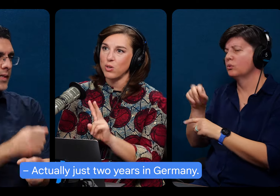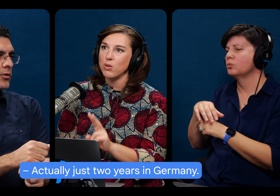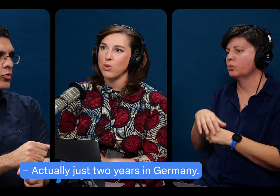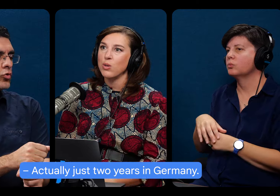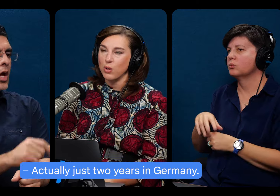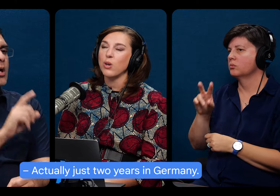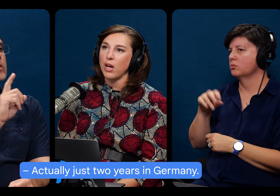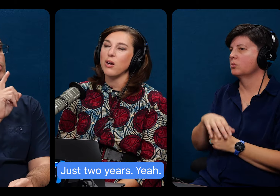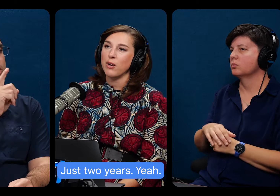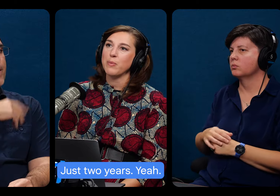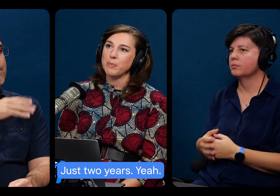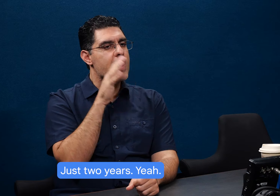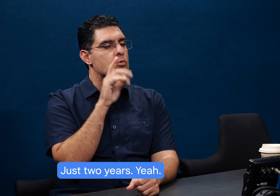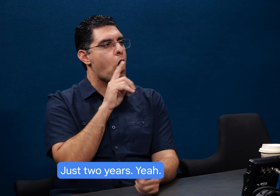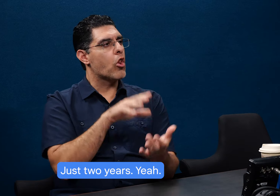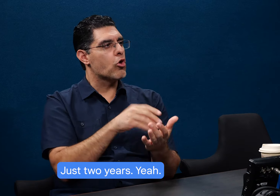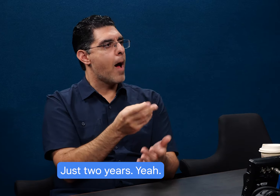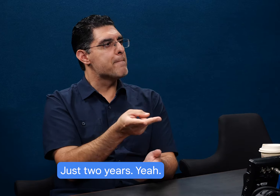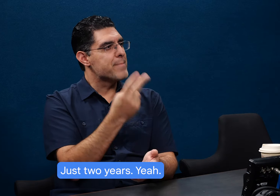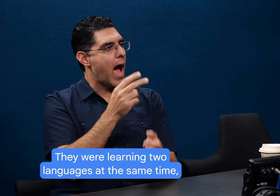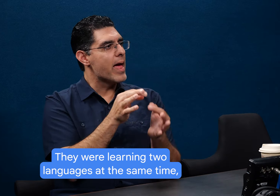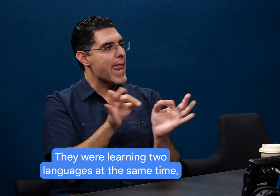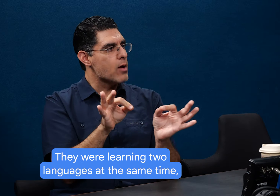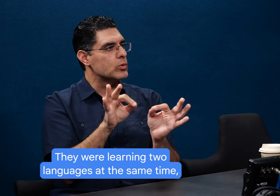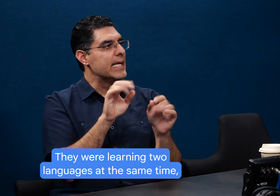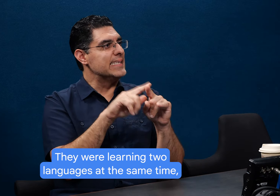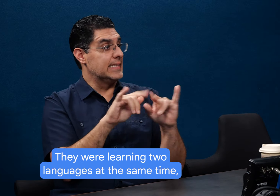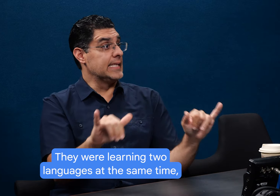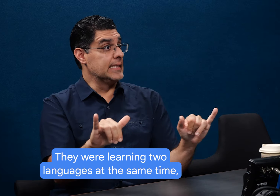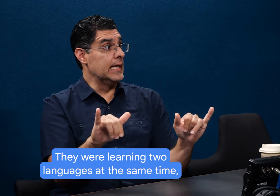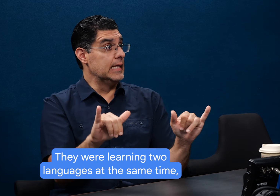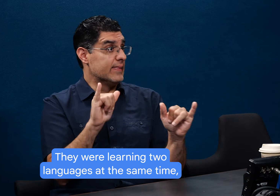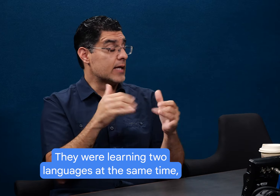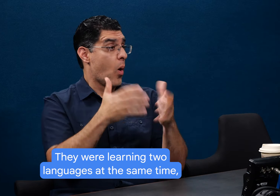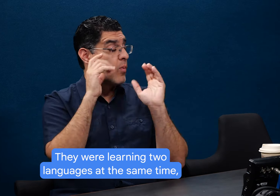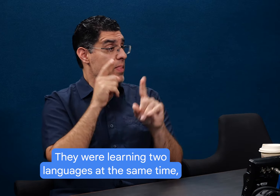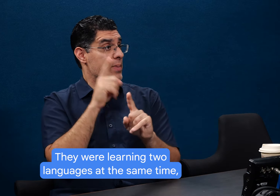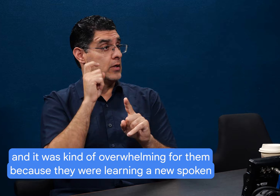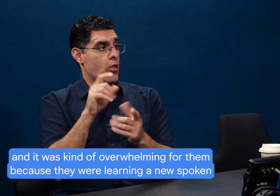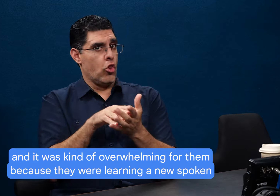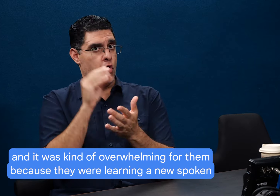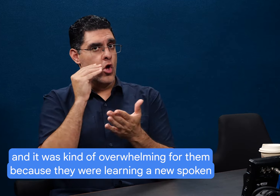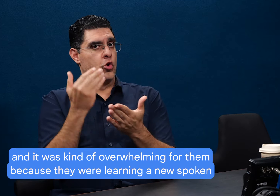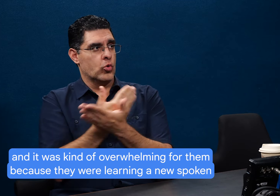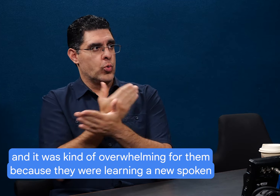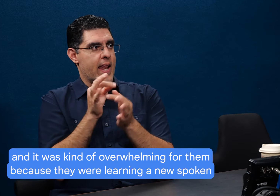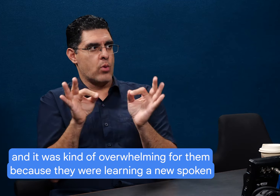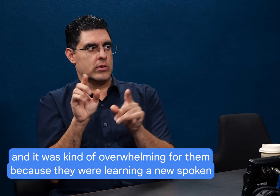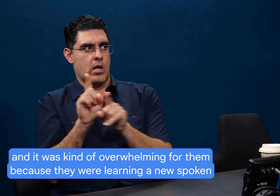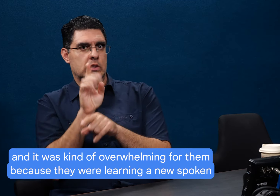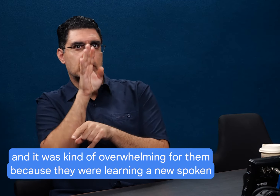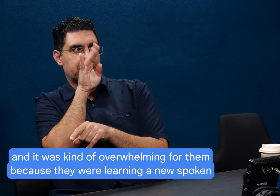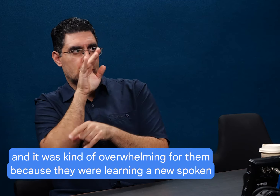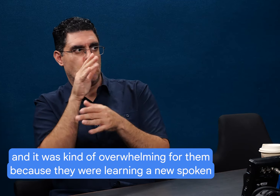It's just two years in Germany, just two years. Yeah, when they were learning two languages at the same time, and it was kind of overwhelming